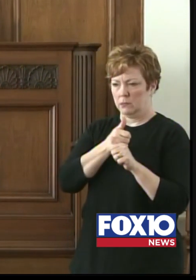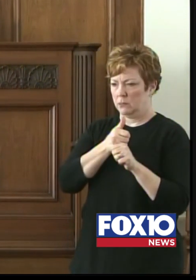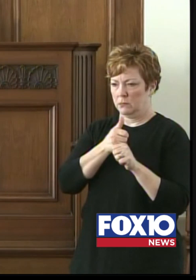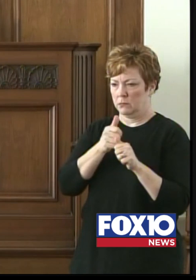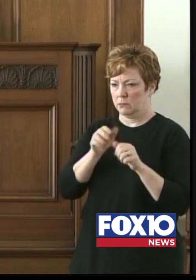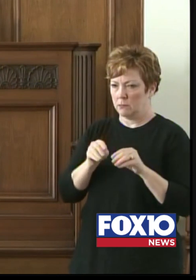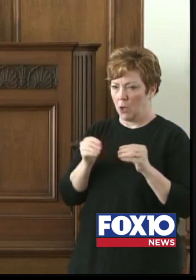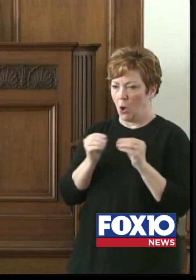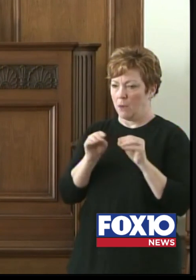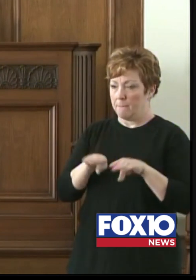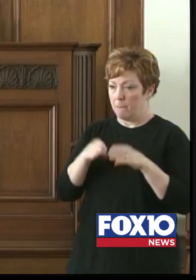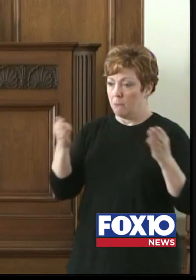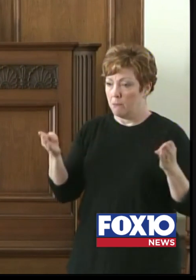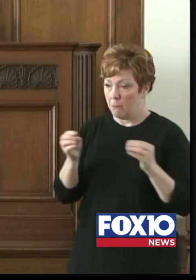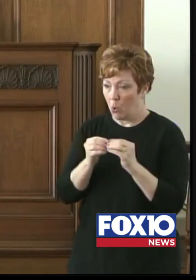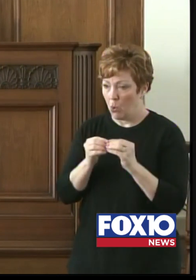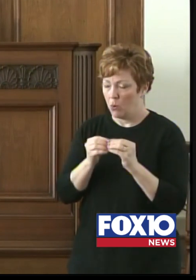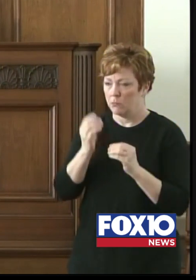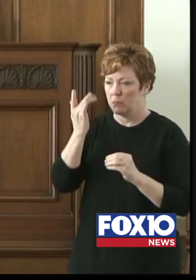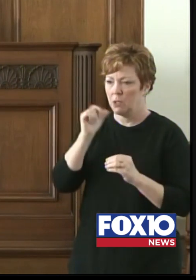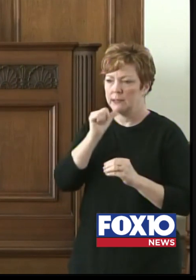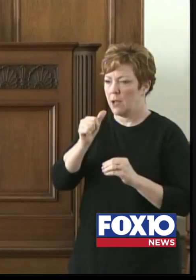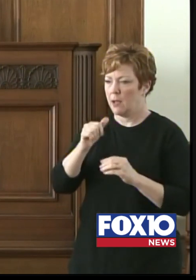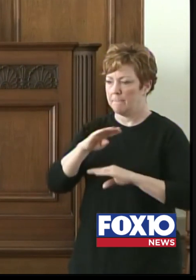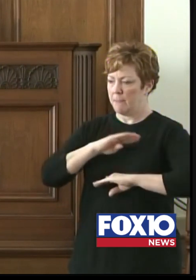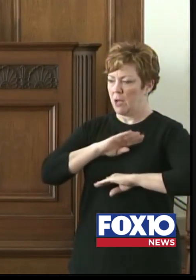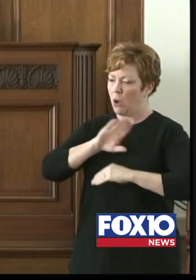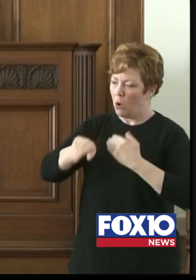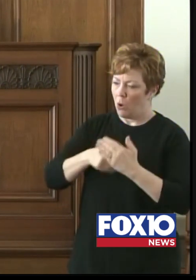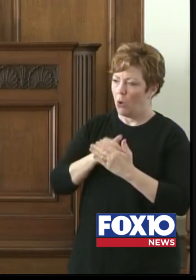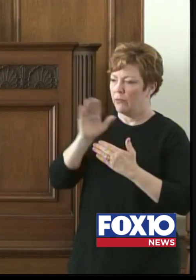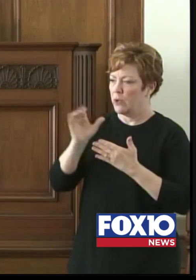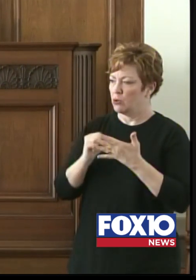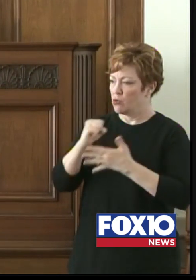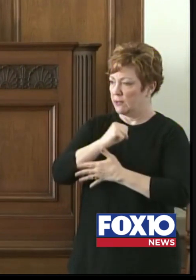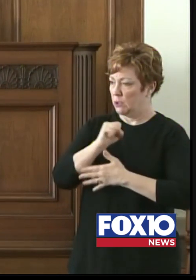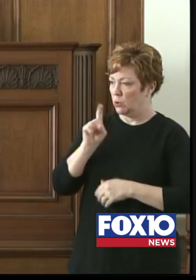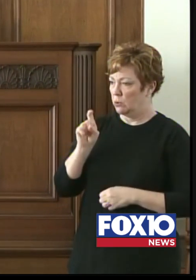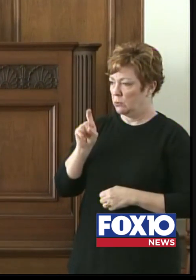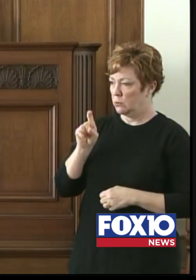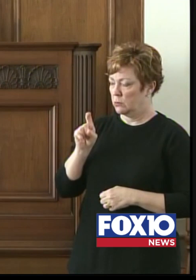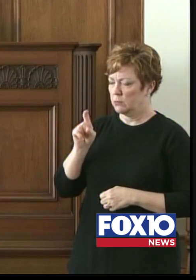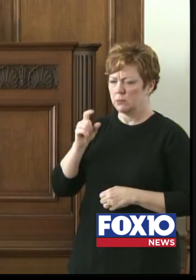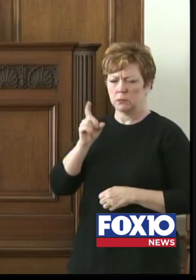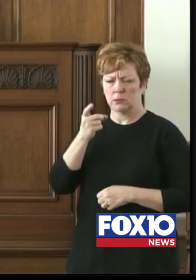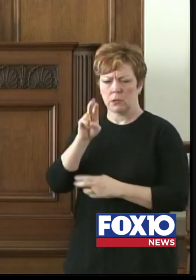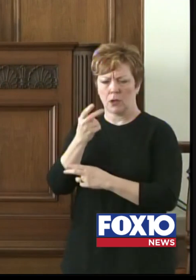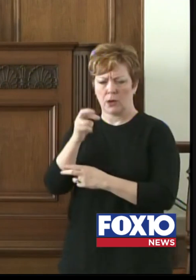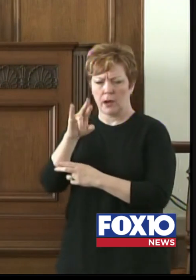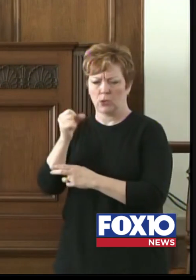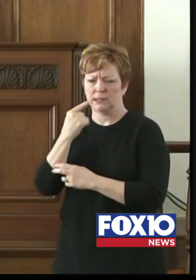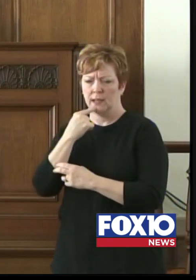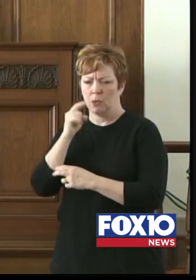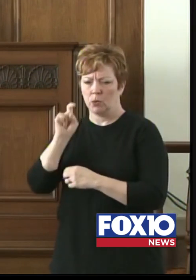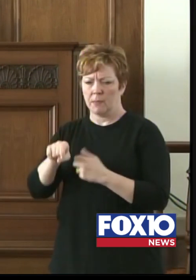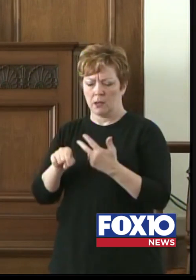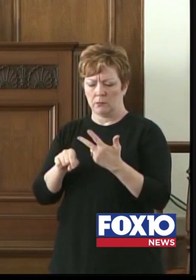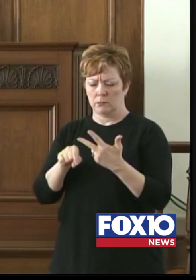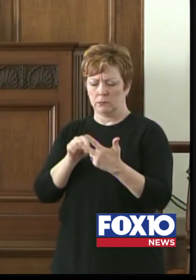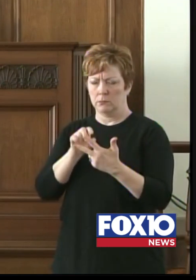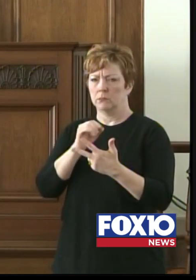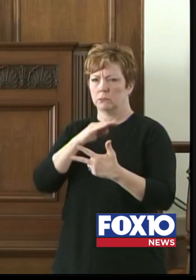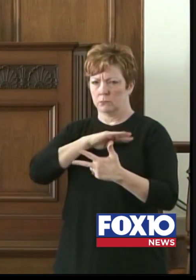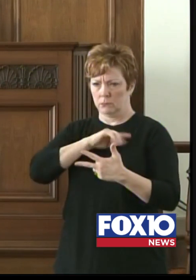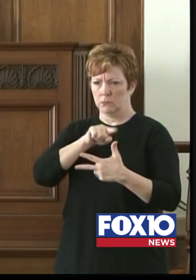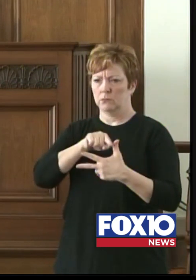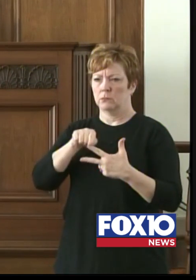all of the White House needed criteria? I think Dr. has met two of the three. Do we need to meet all three factors